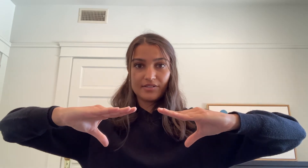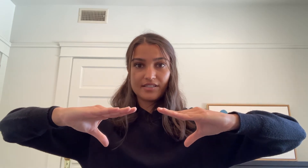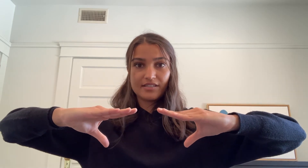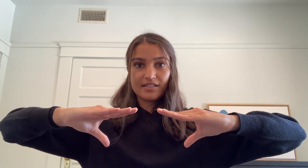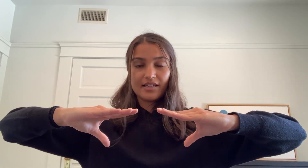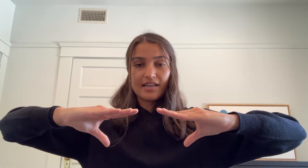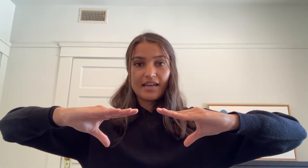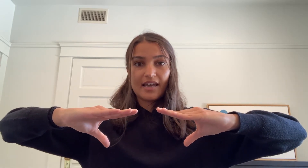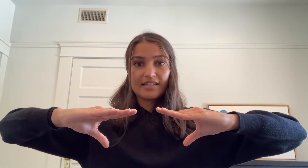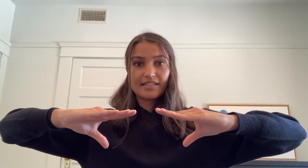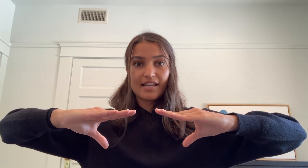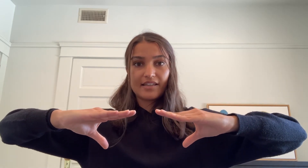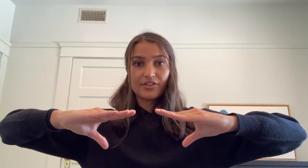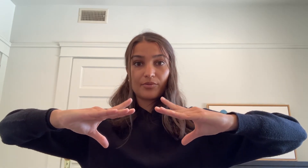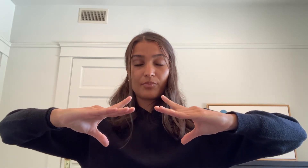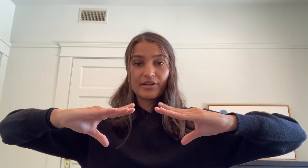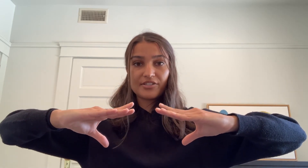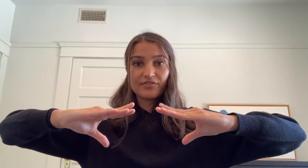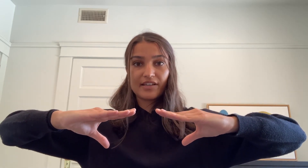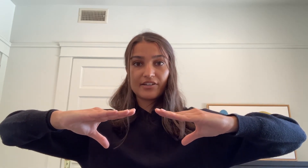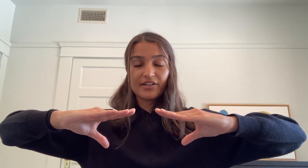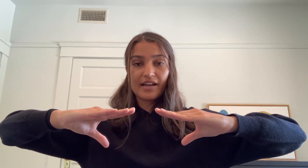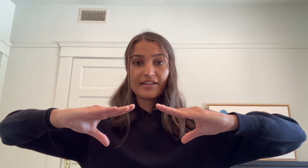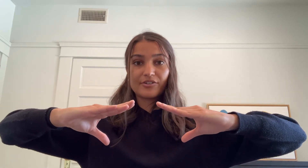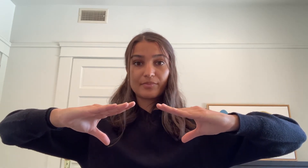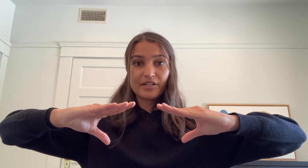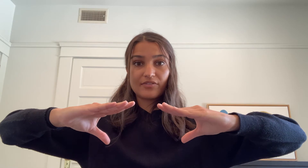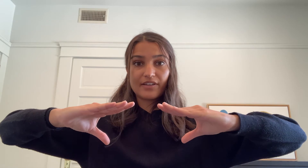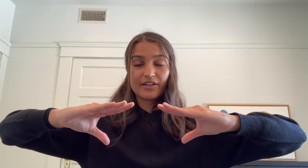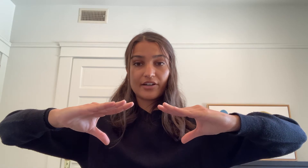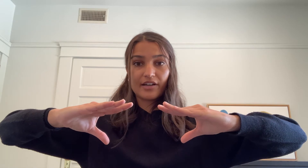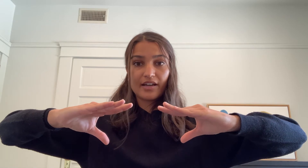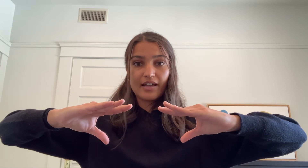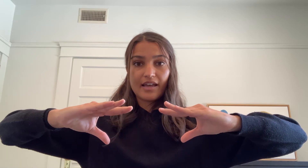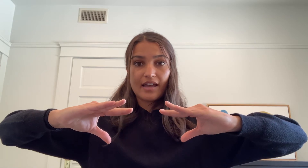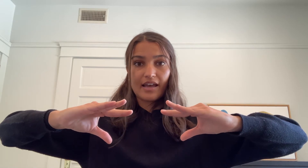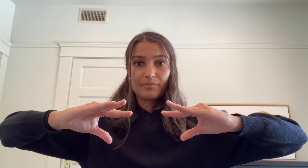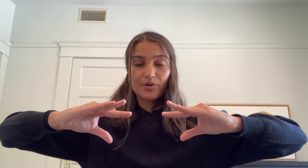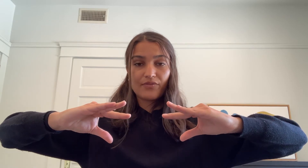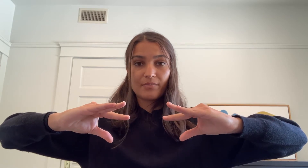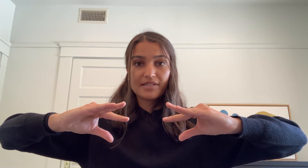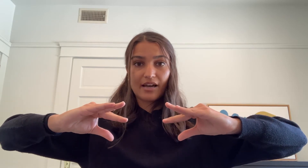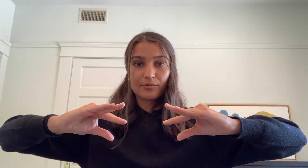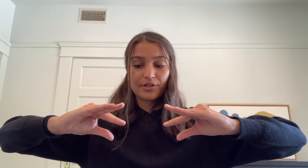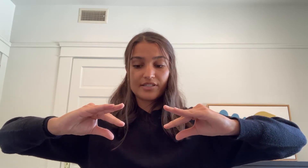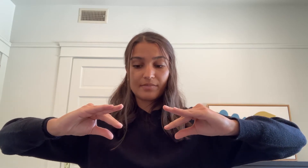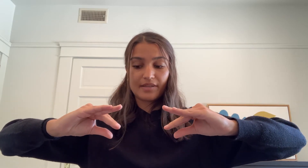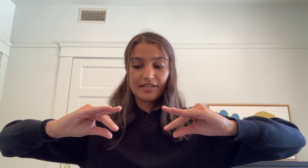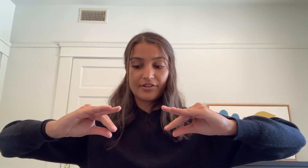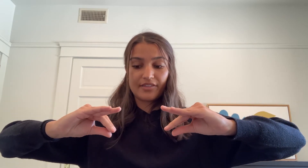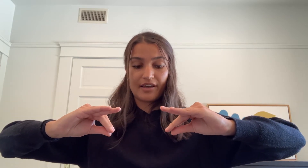and take your pointer finger and your middle finger and move them downward to meet your thumb.